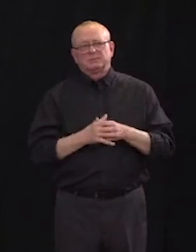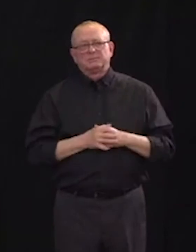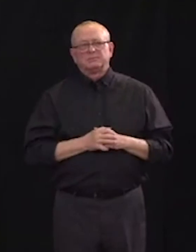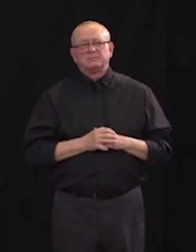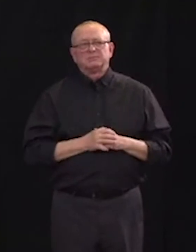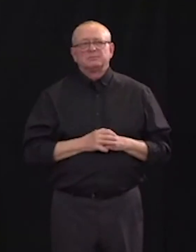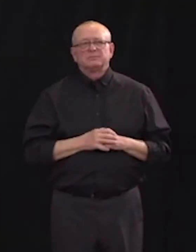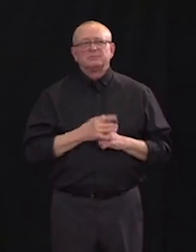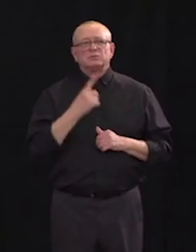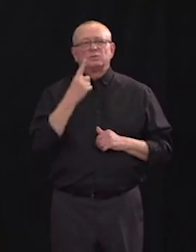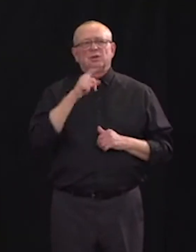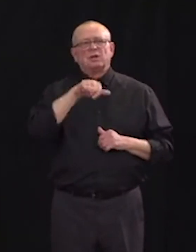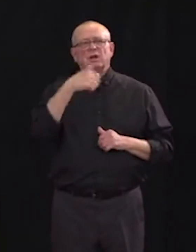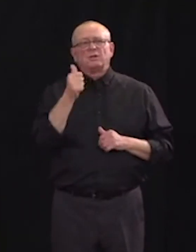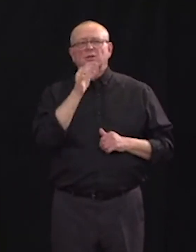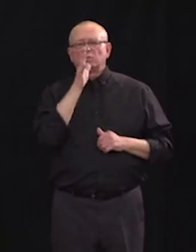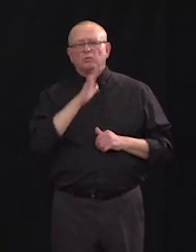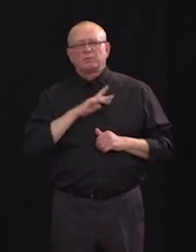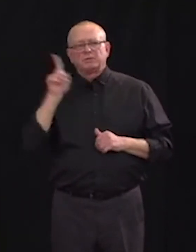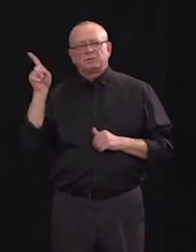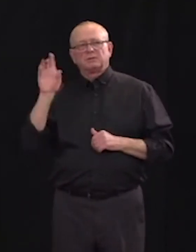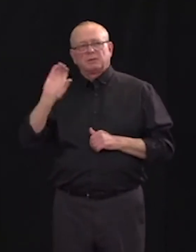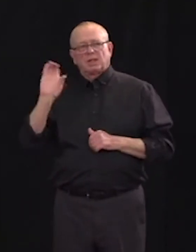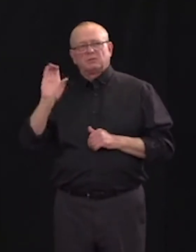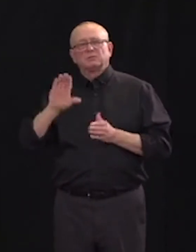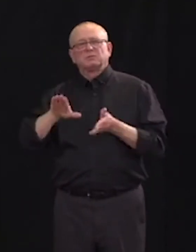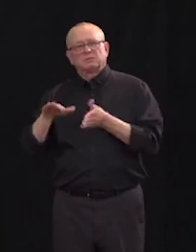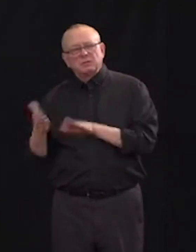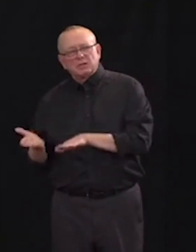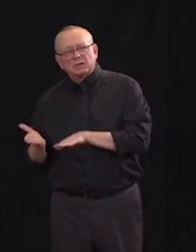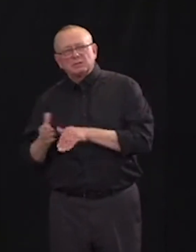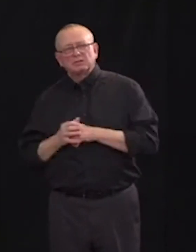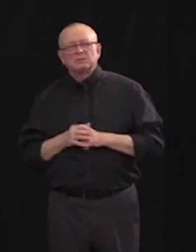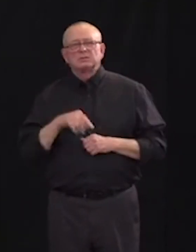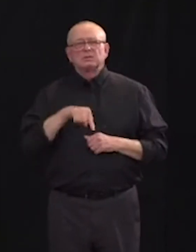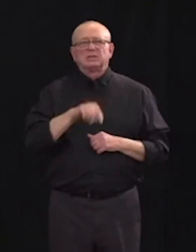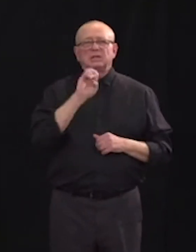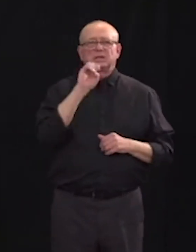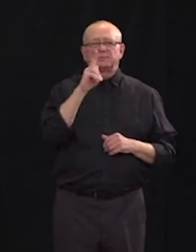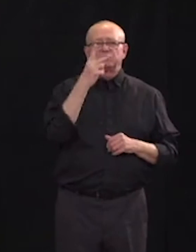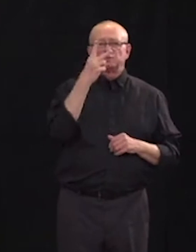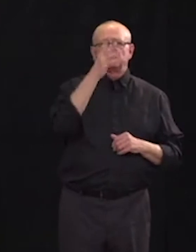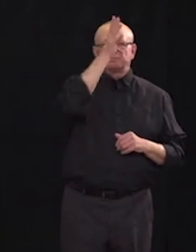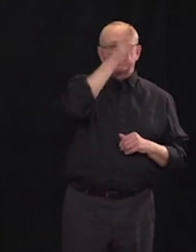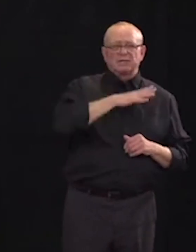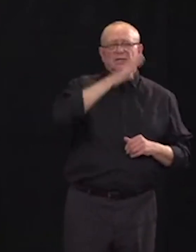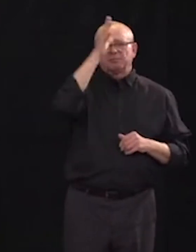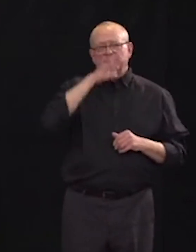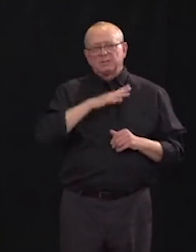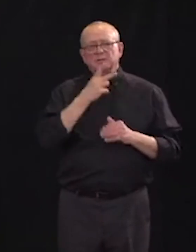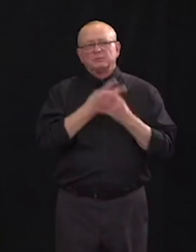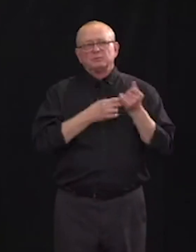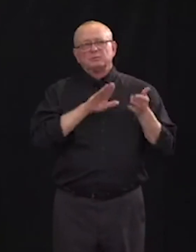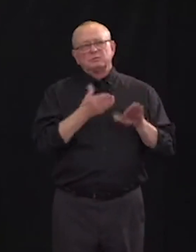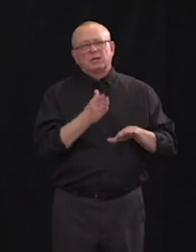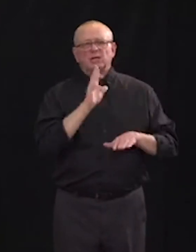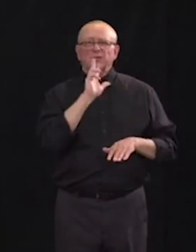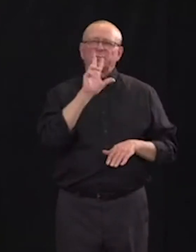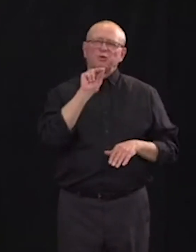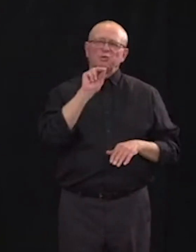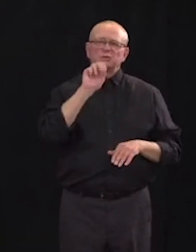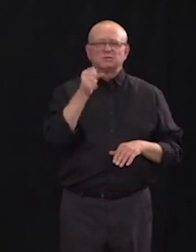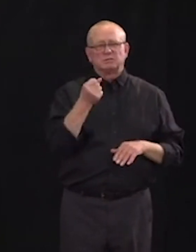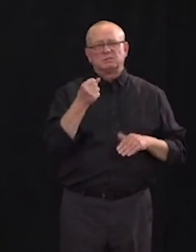his 30s in the North Zone. I would like to extend my deepest sympathies to the families and loved ones of these individuals.